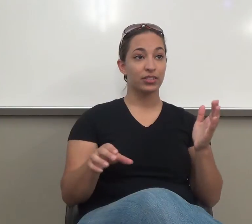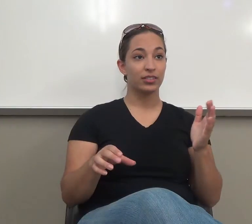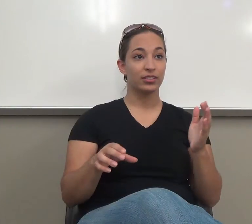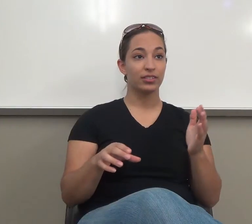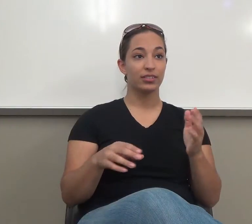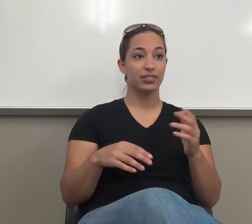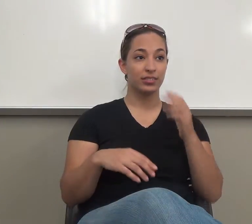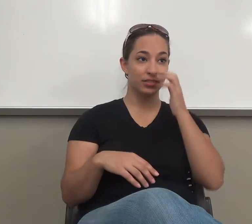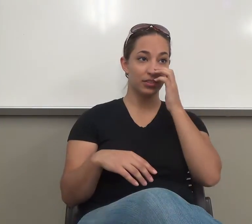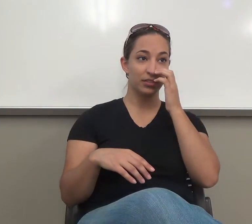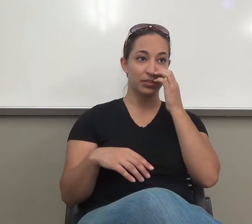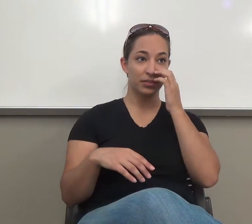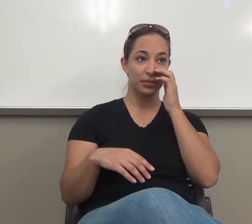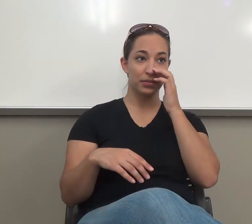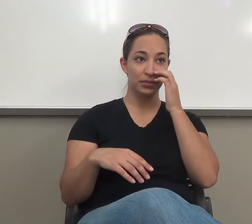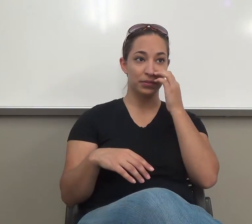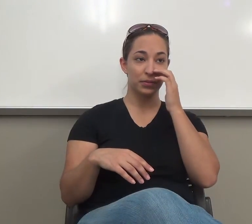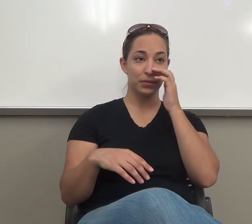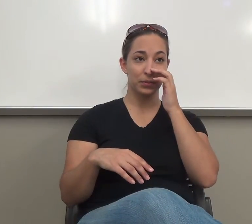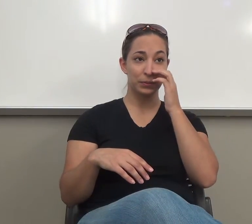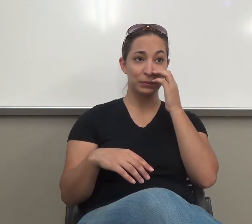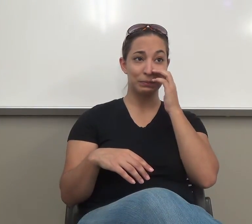It starts out with a little introduction.